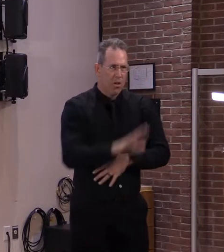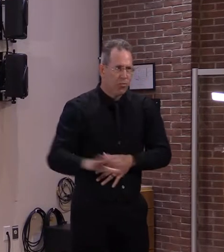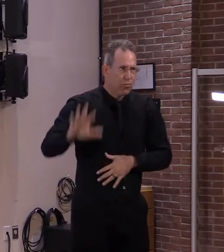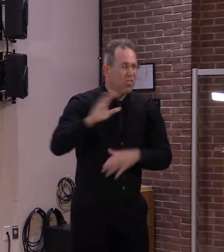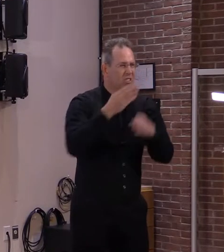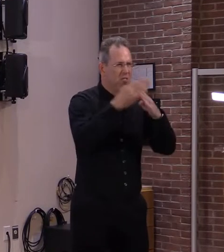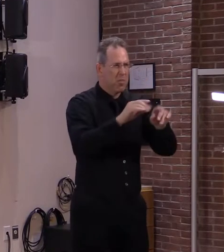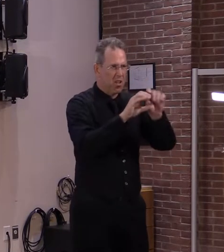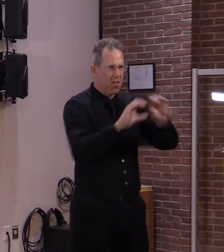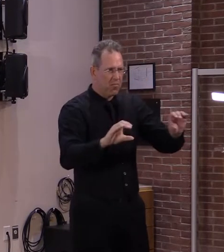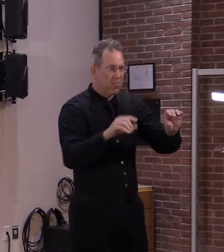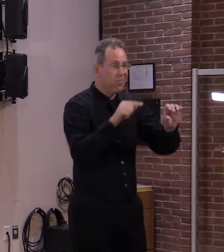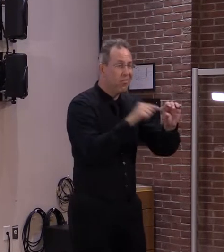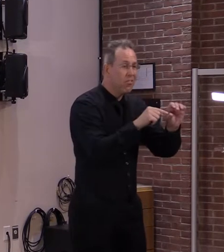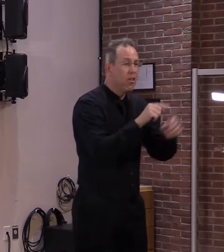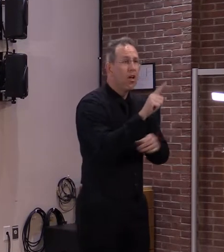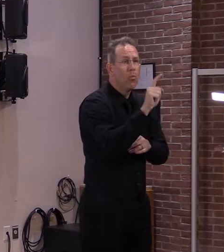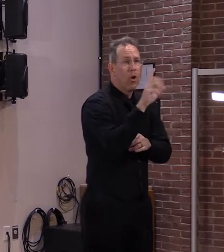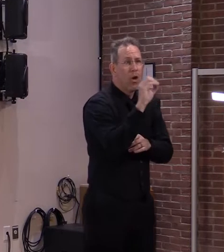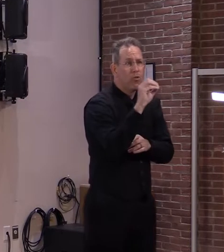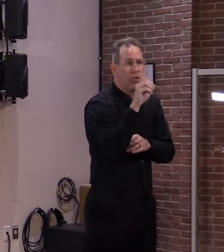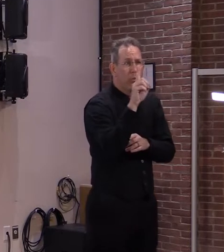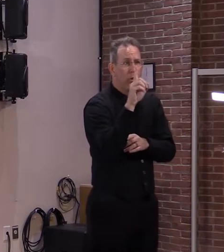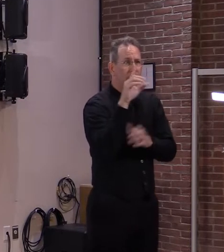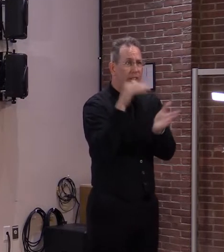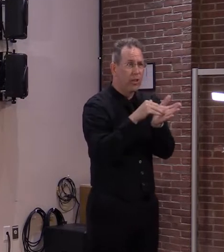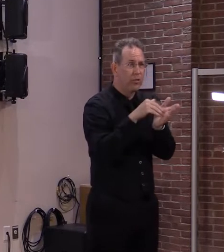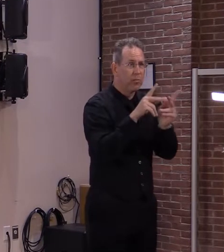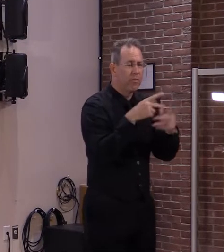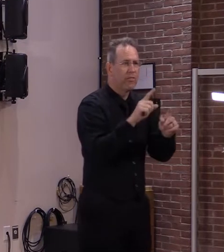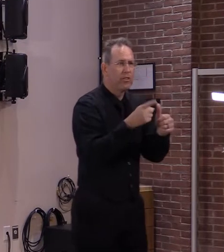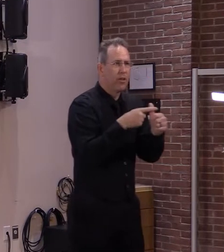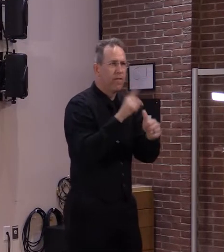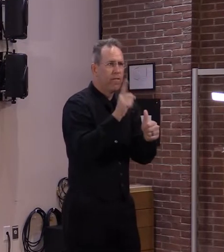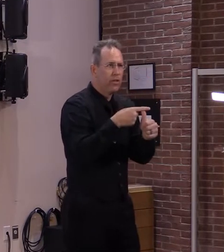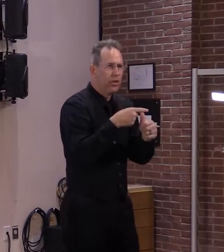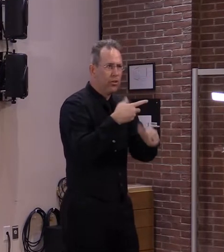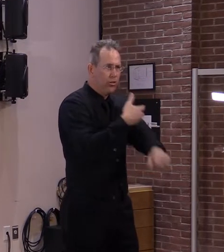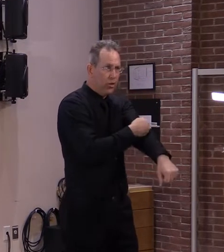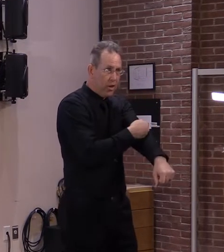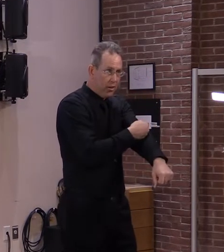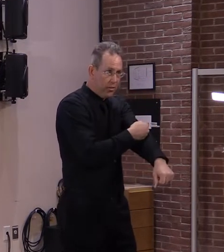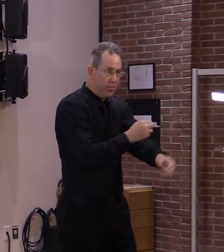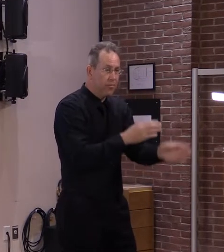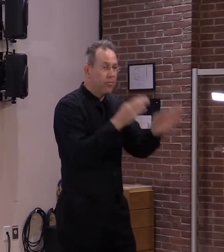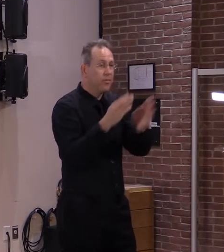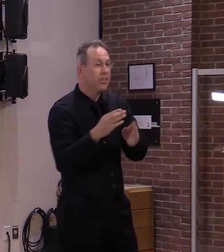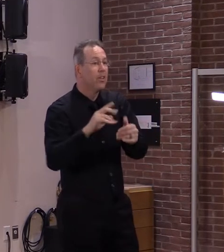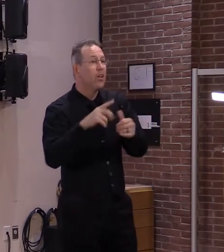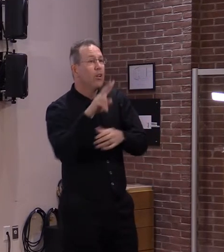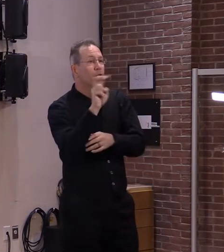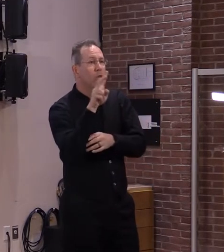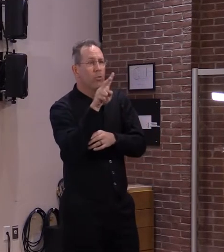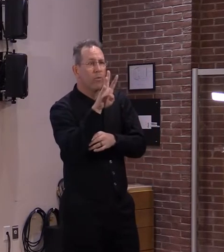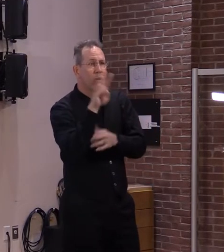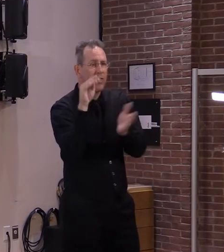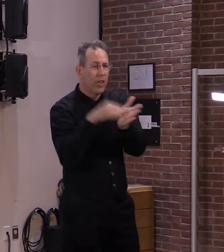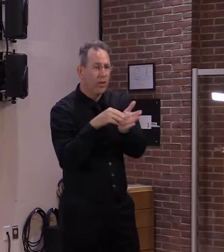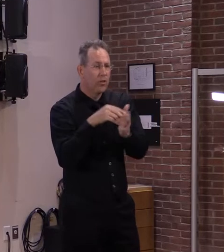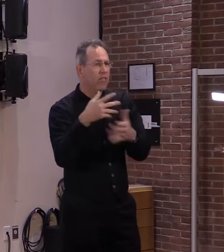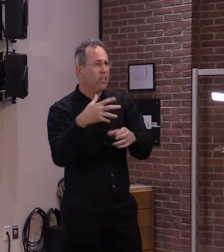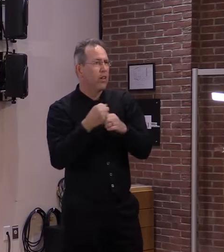Of those,,000 have received their first dose of the vaccine.